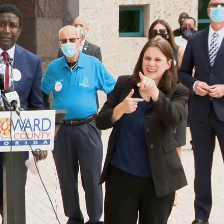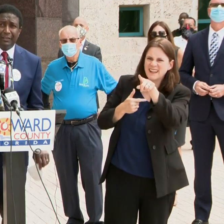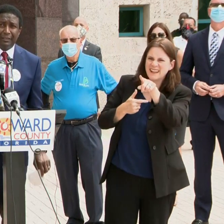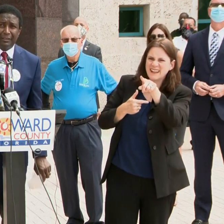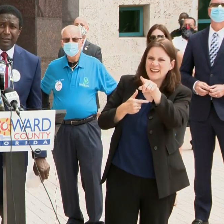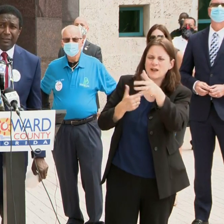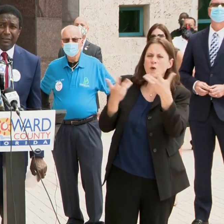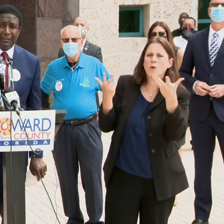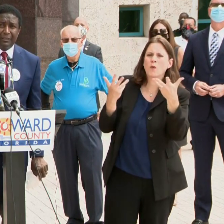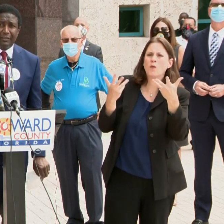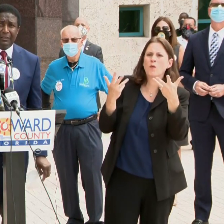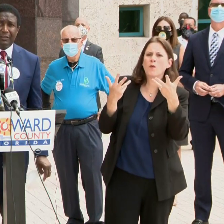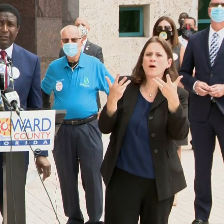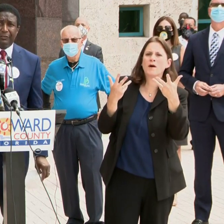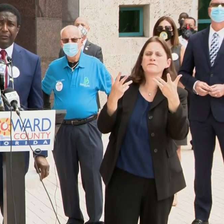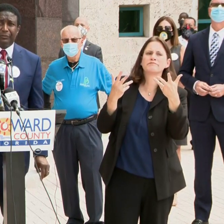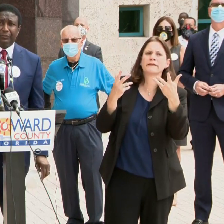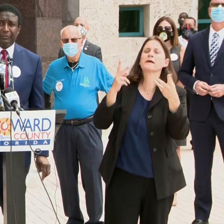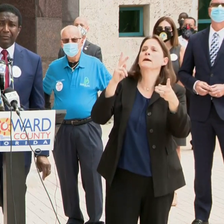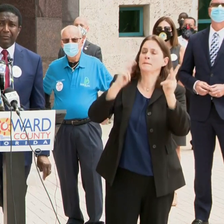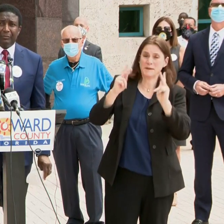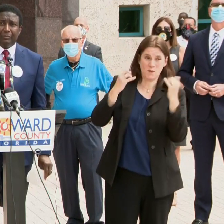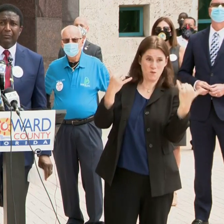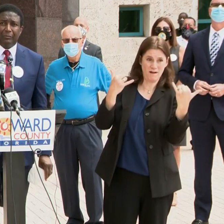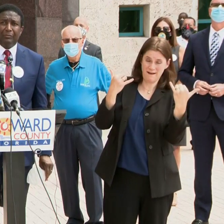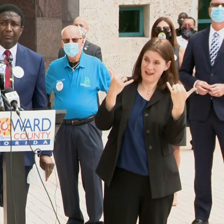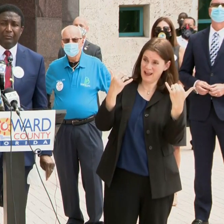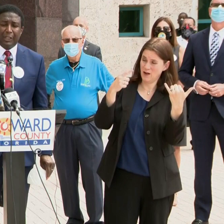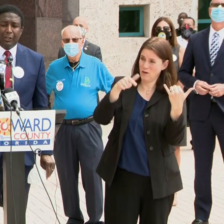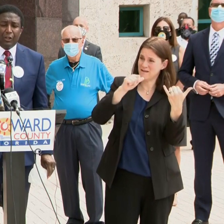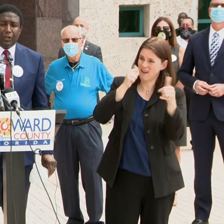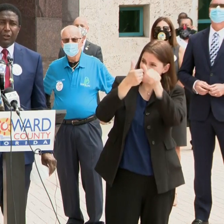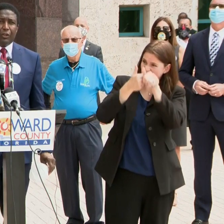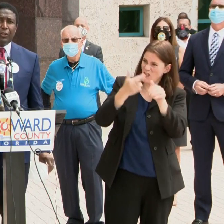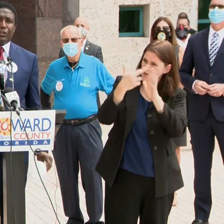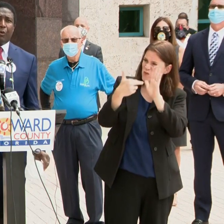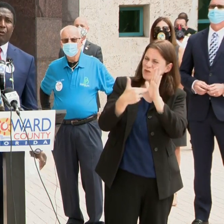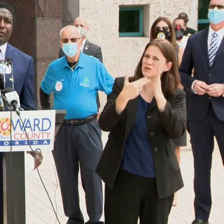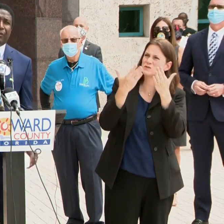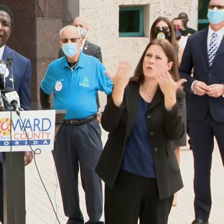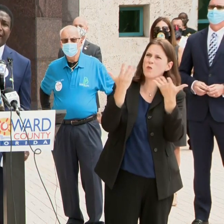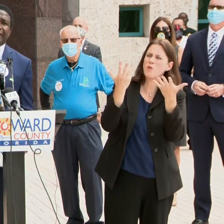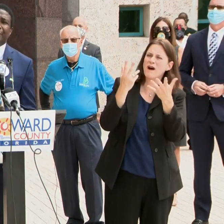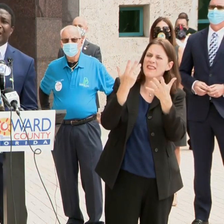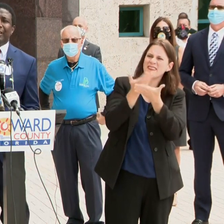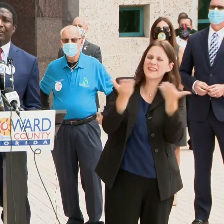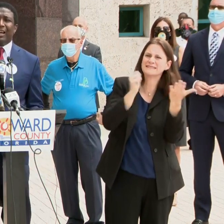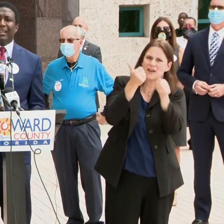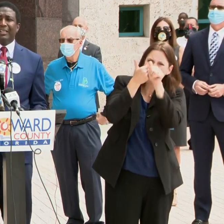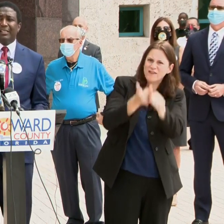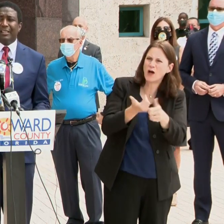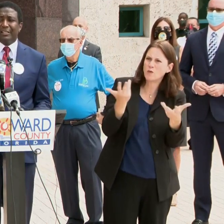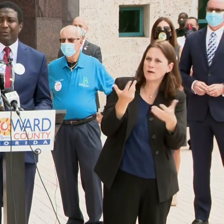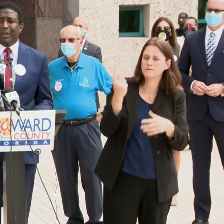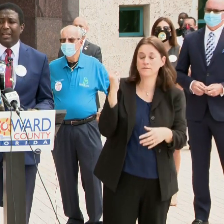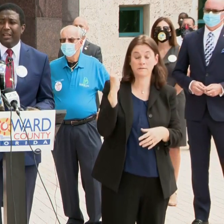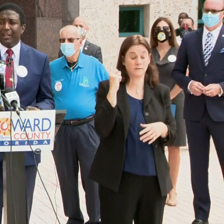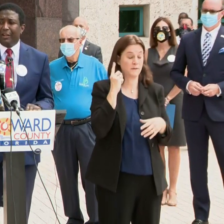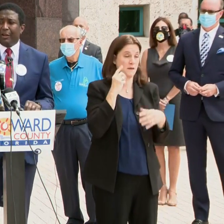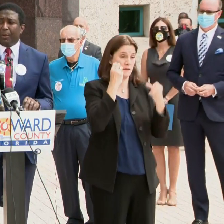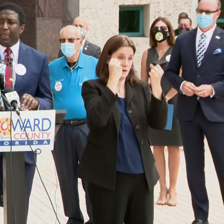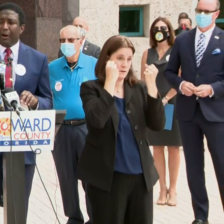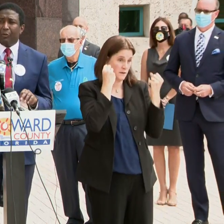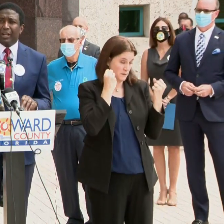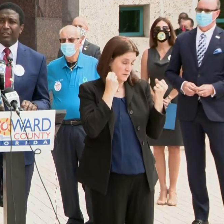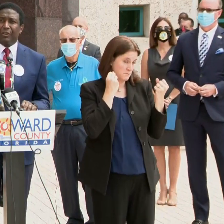main violations that people are doing in general terms at the Broad County? So what we find is the main violation is many